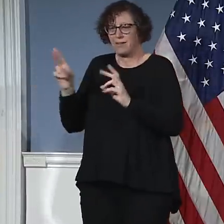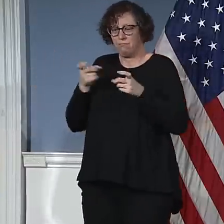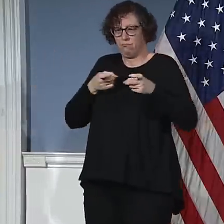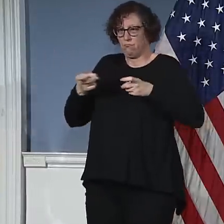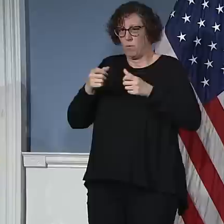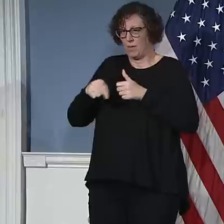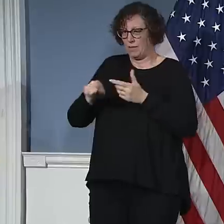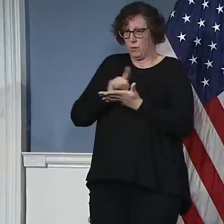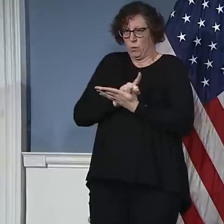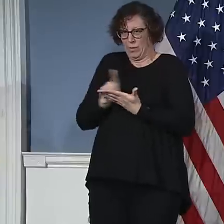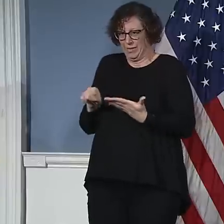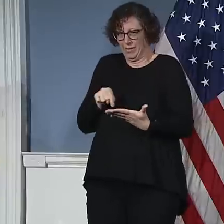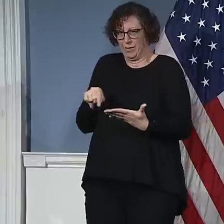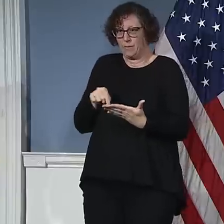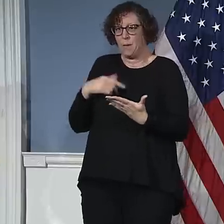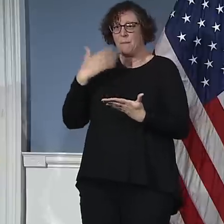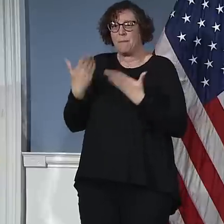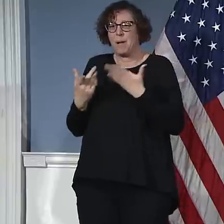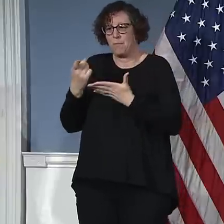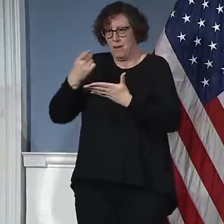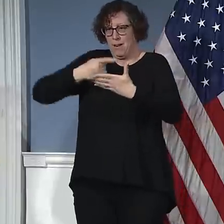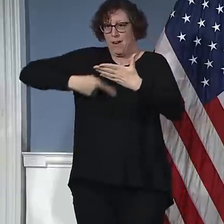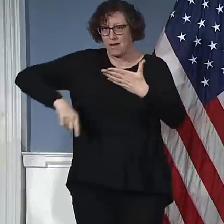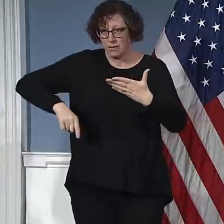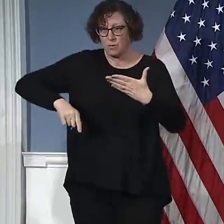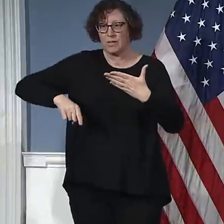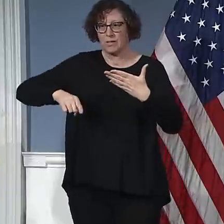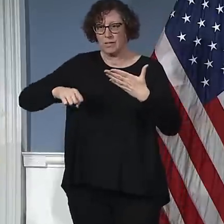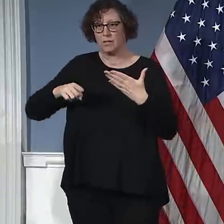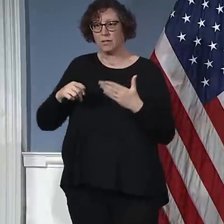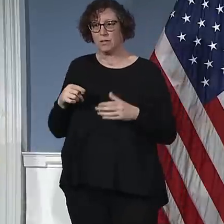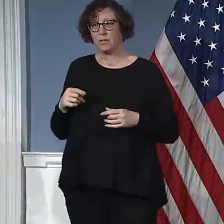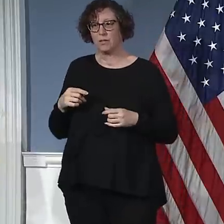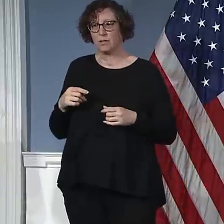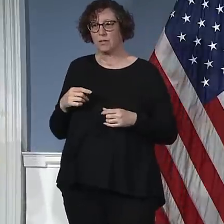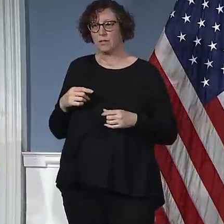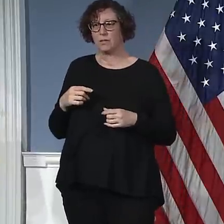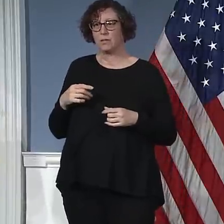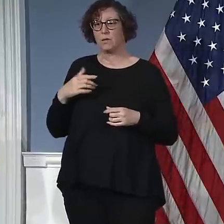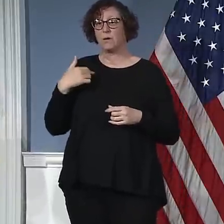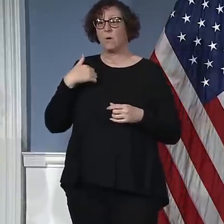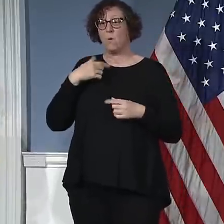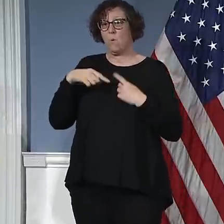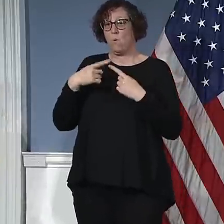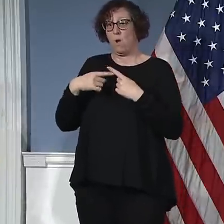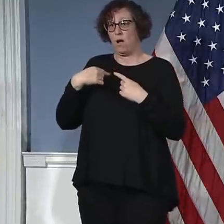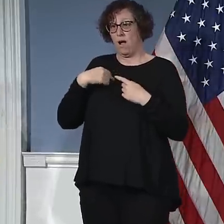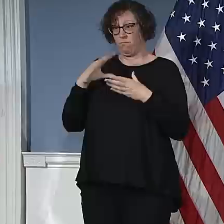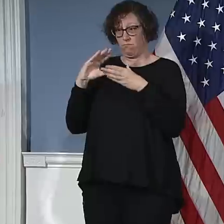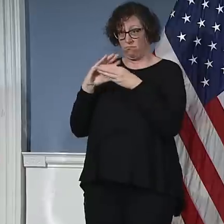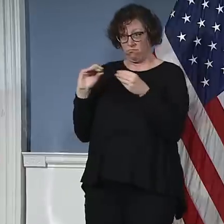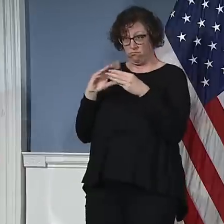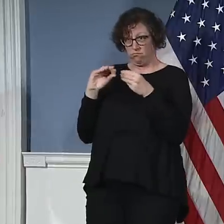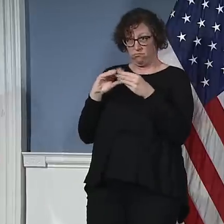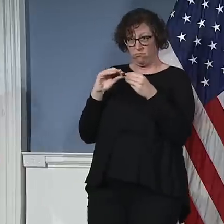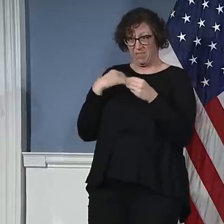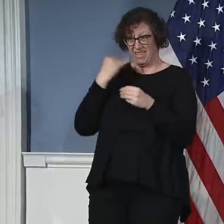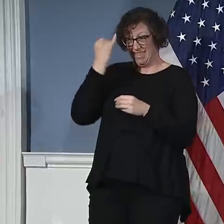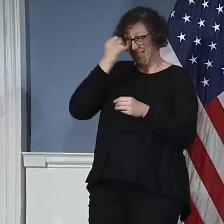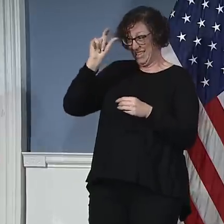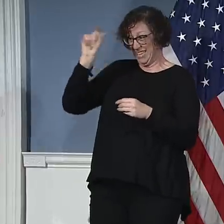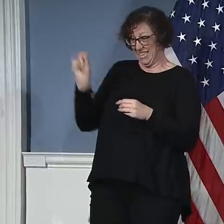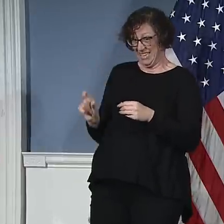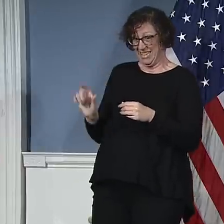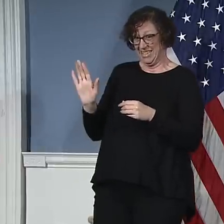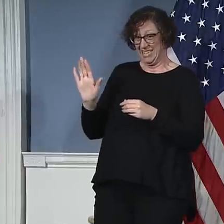referred to the situation in Italy, I was also referring to a very different trajectory than we went through, very different level of preparation. So I